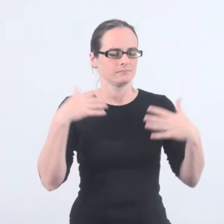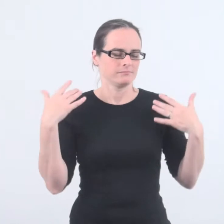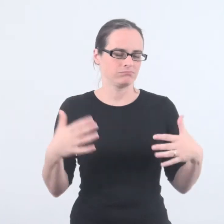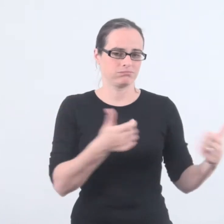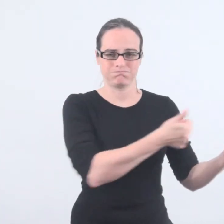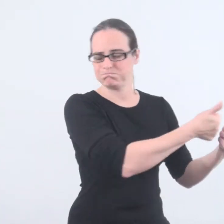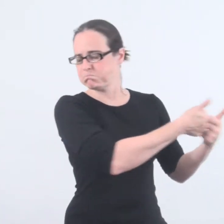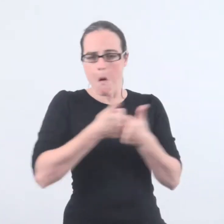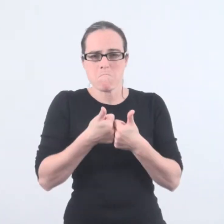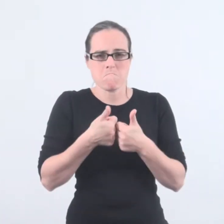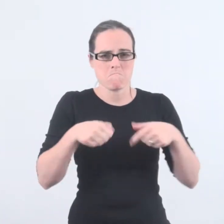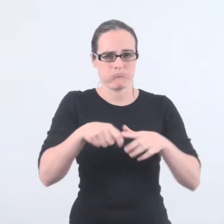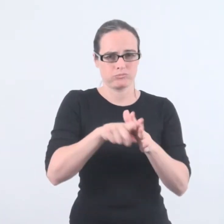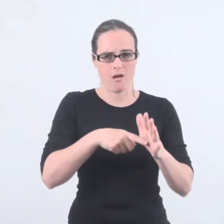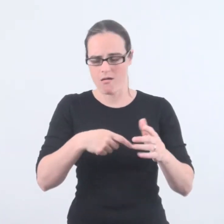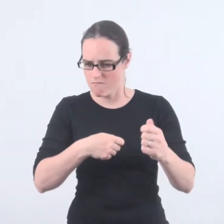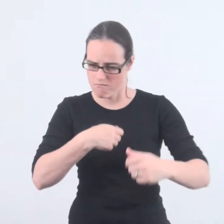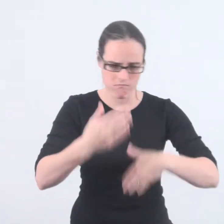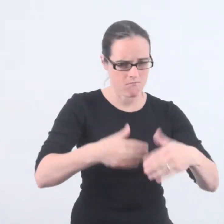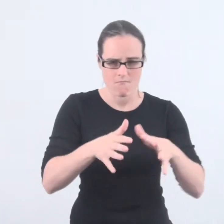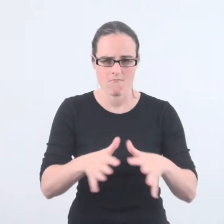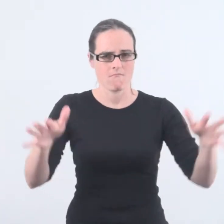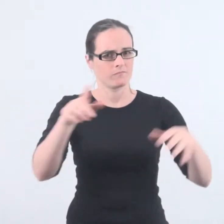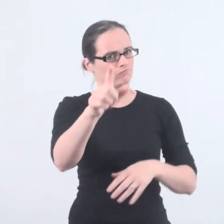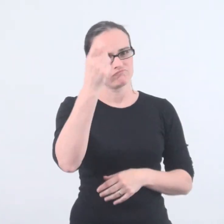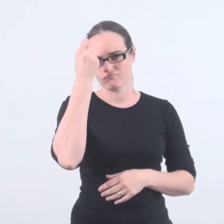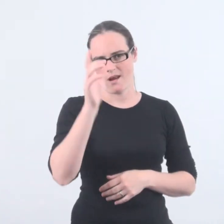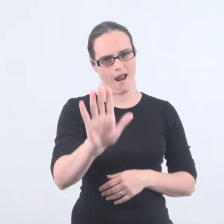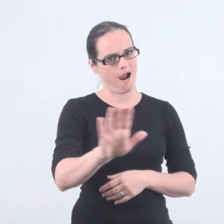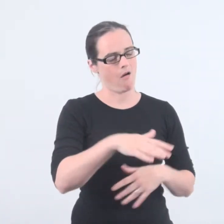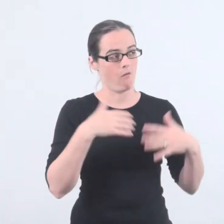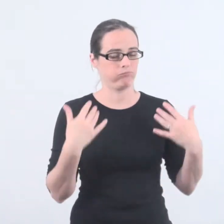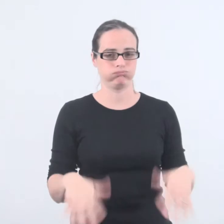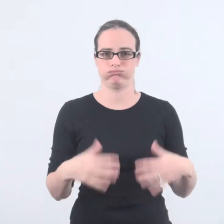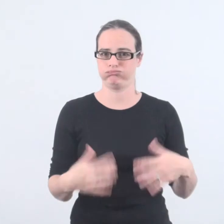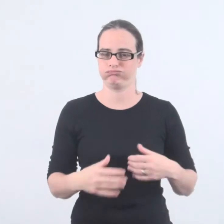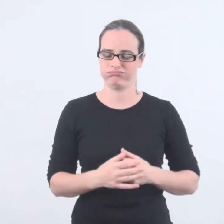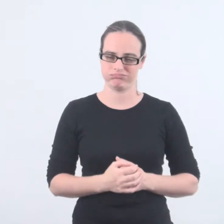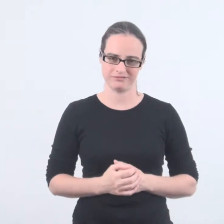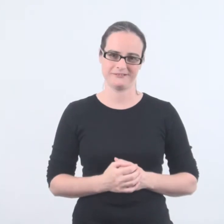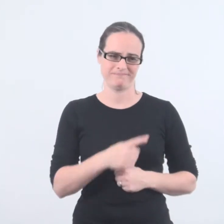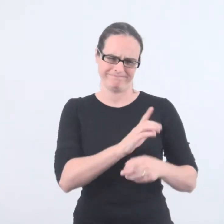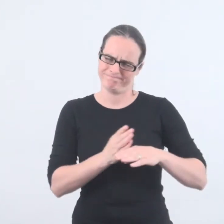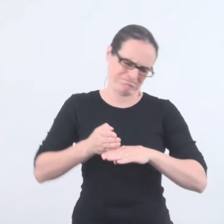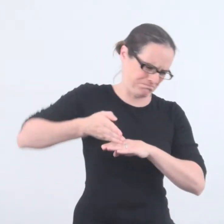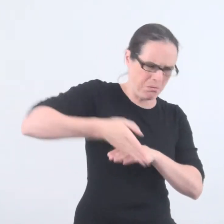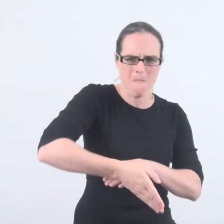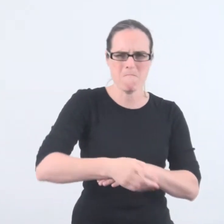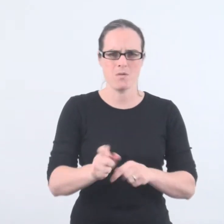Dexy has been such an amazing help throughout the project, probably more than most people realise. It's through his